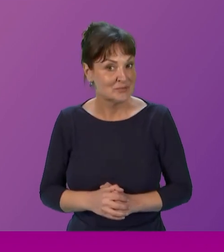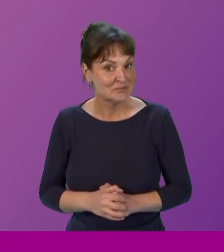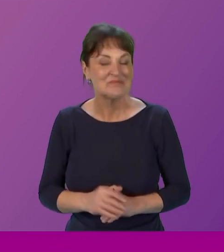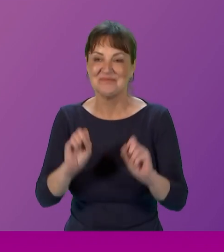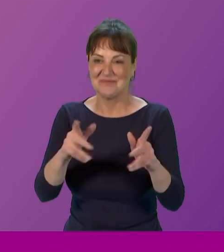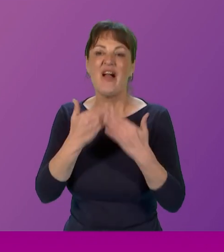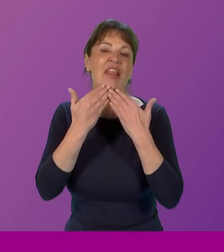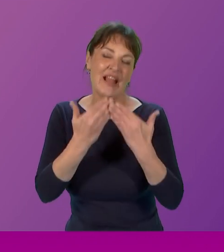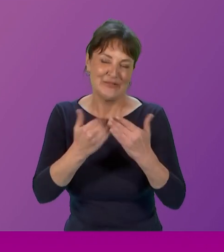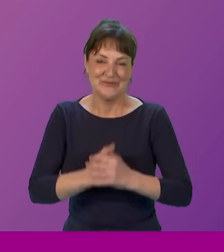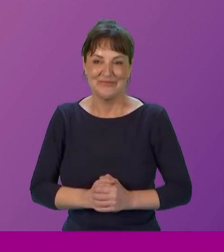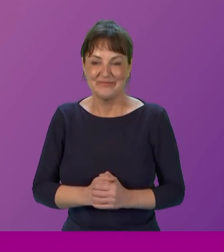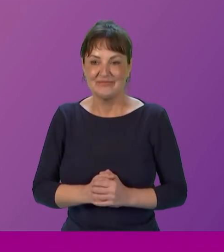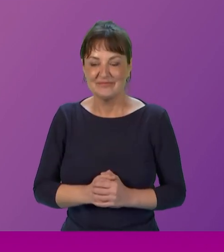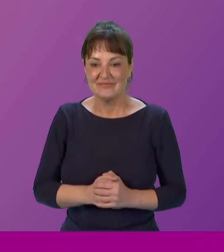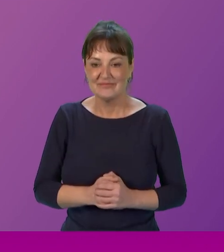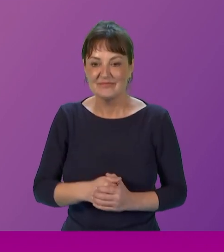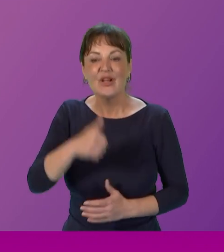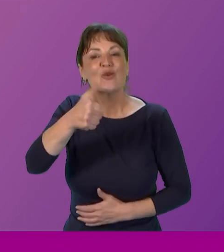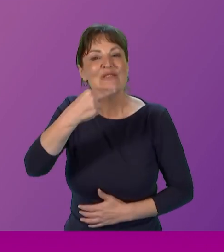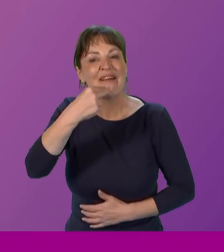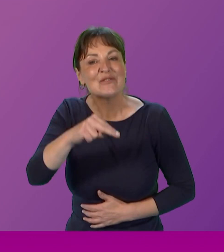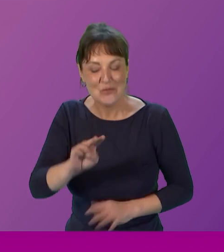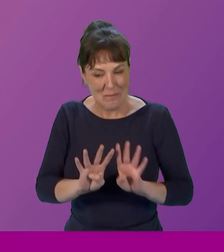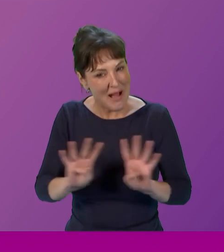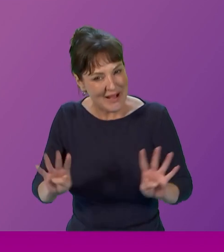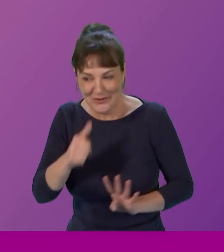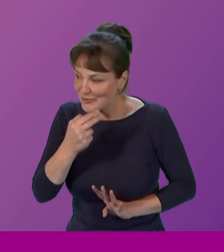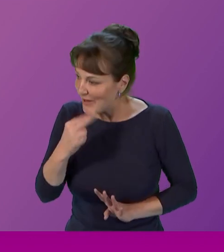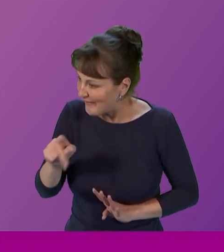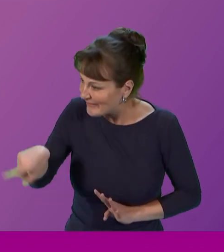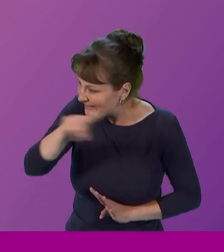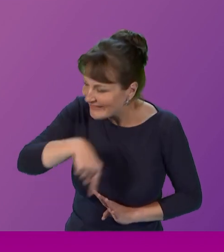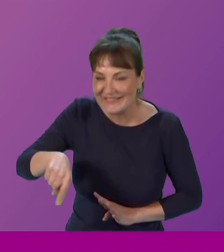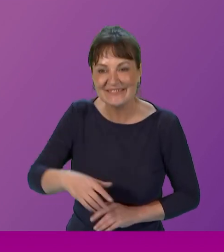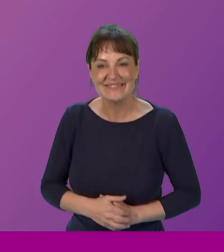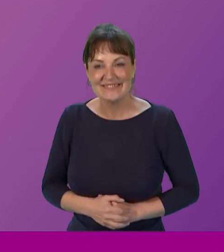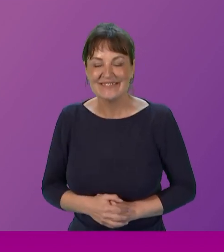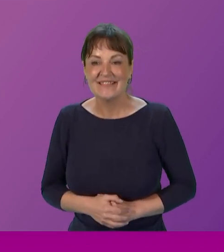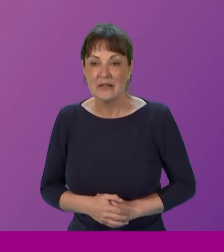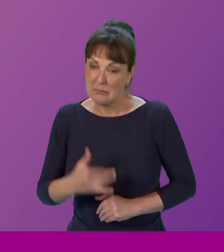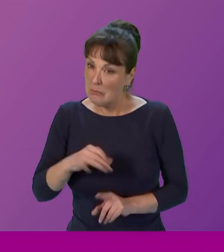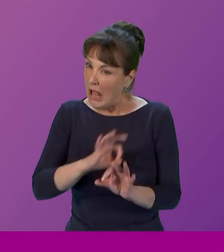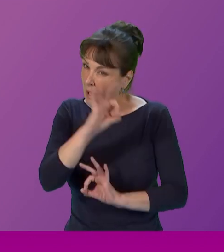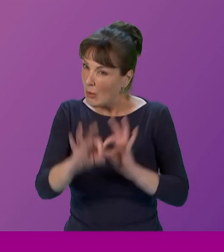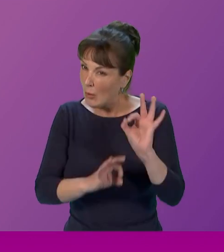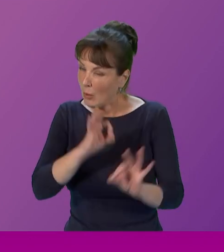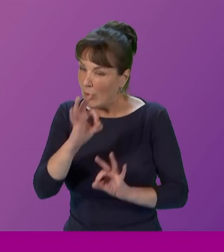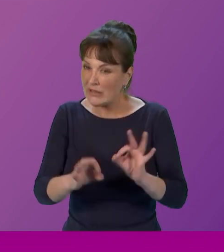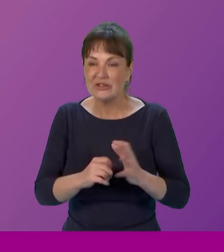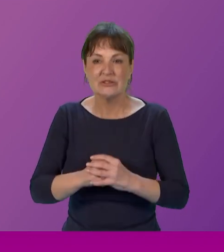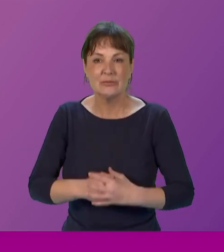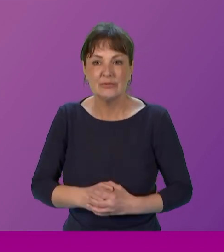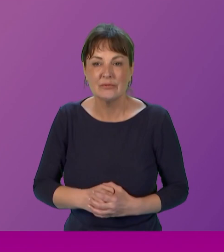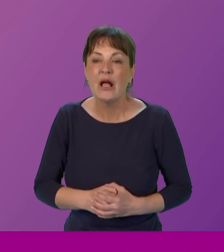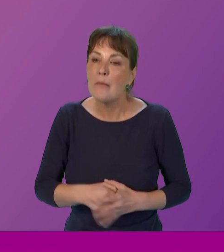Um, good afternoon panel. Good afternoon, everyone. My question is about domestic violence in Scotland affecting